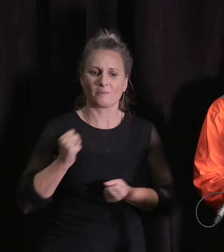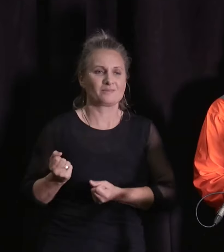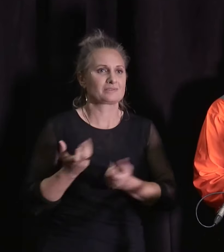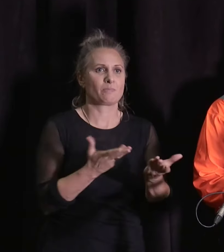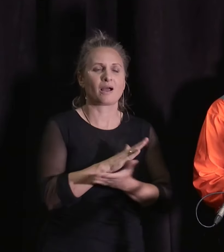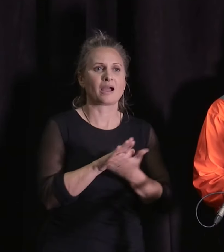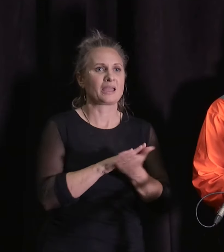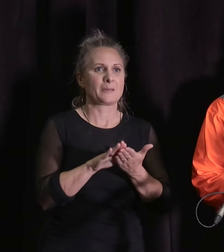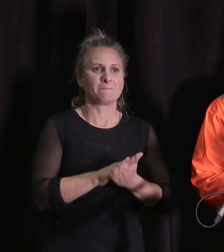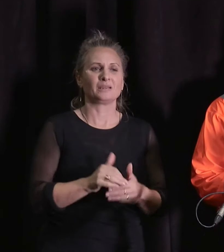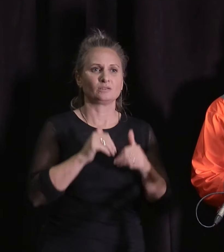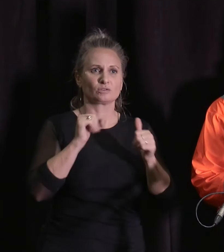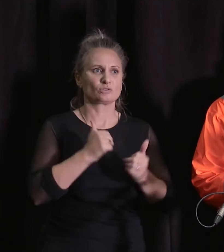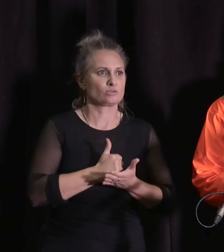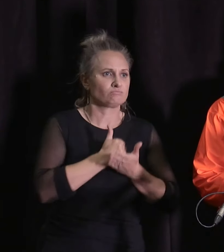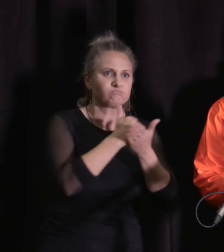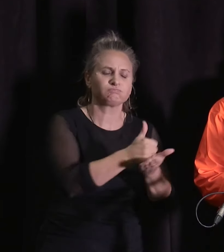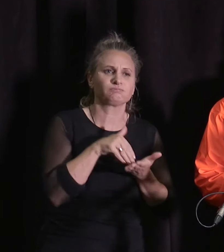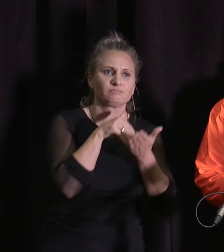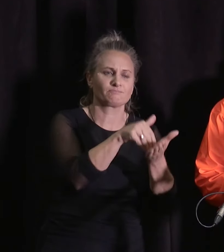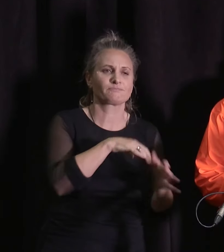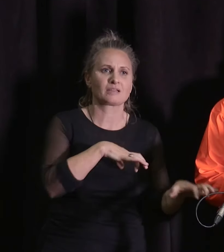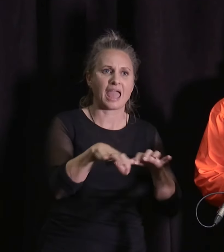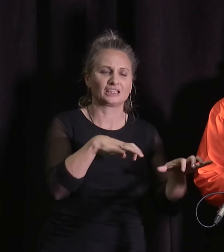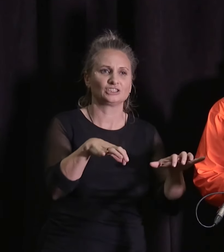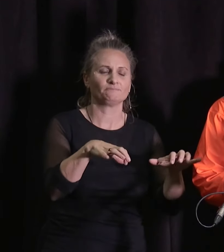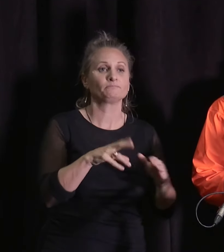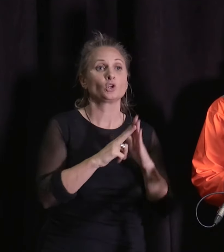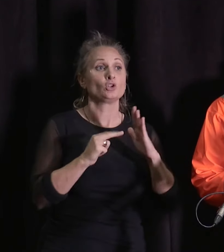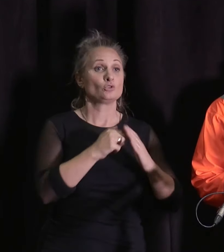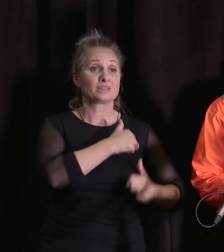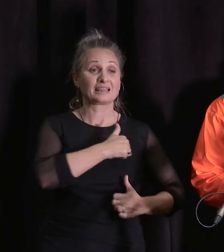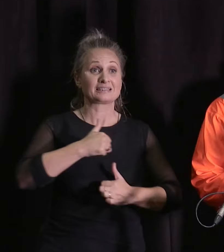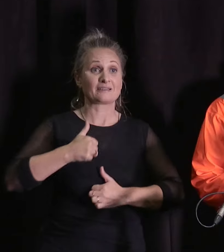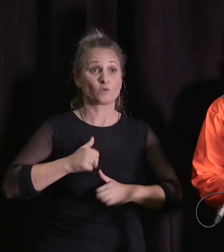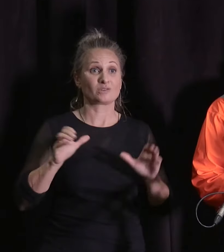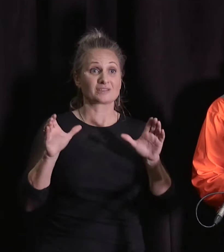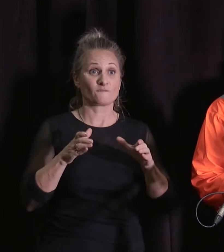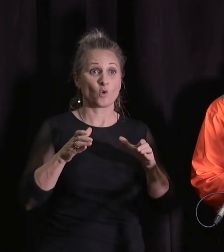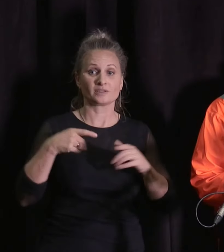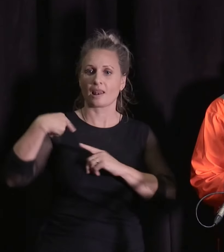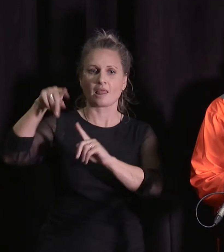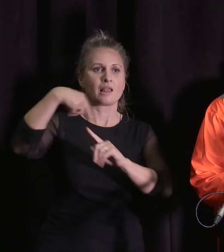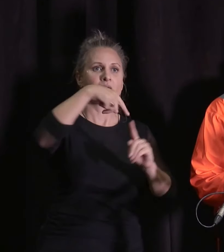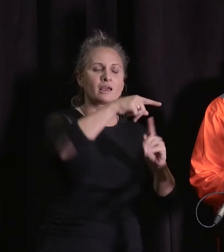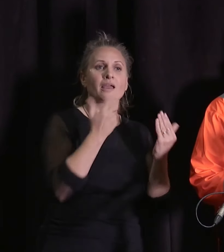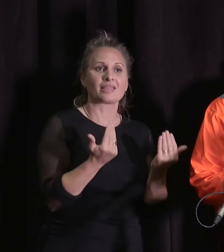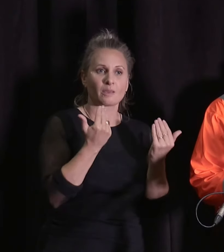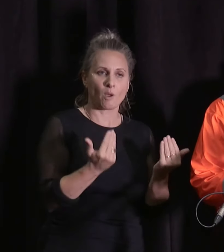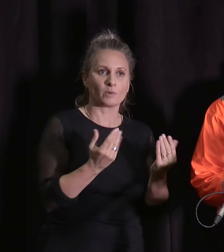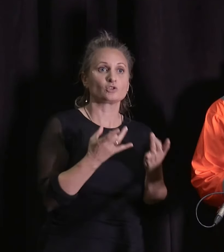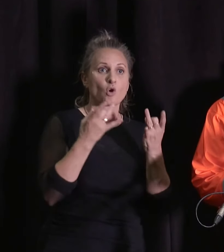response as possible. We have the Defence Force on the ground now already providing a lot of logistical support,